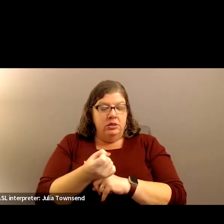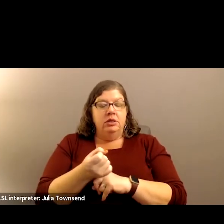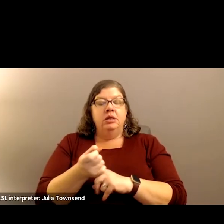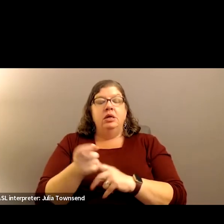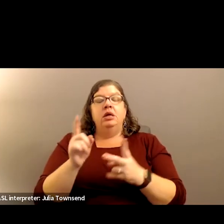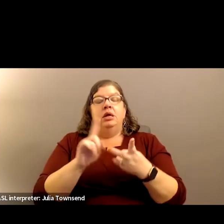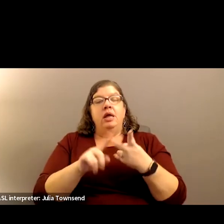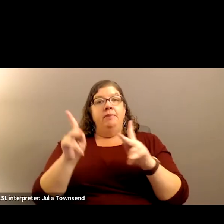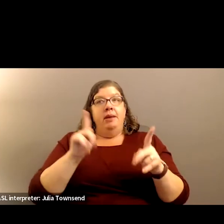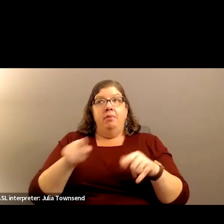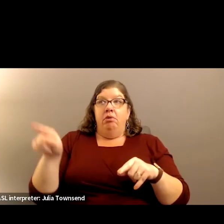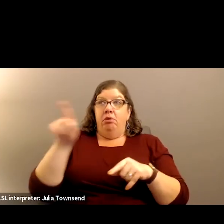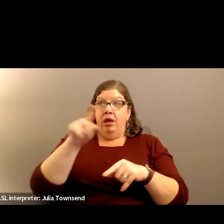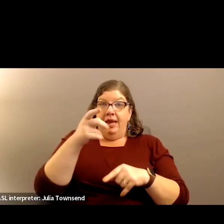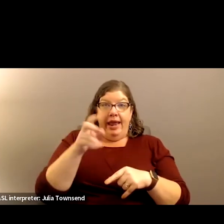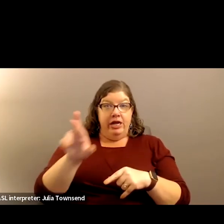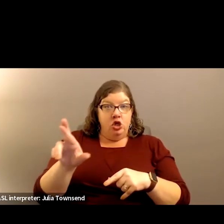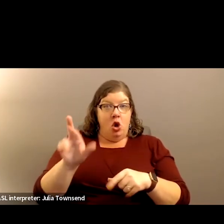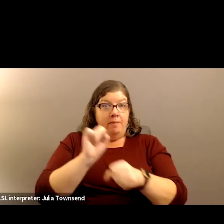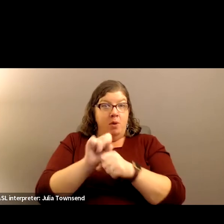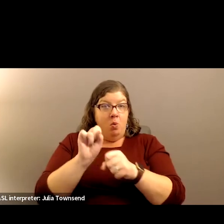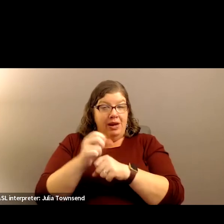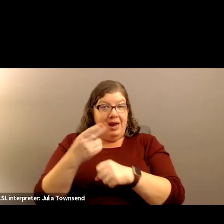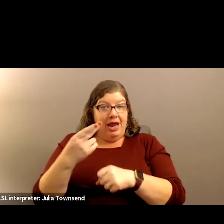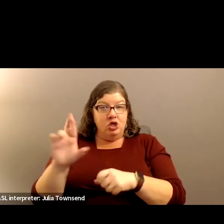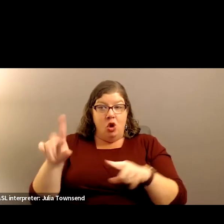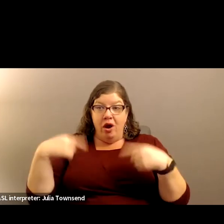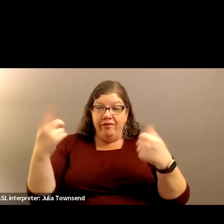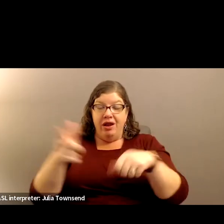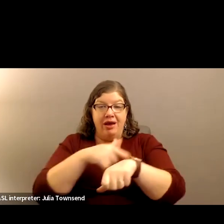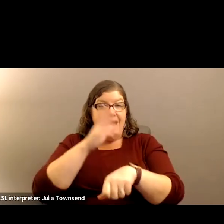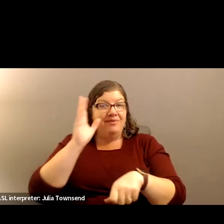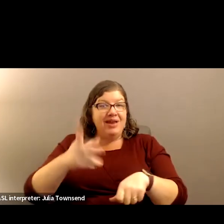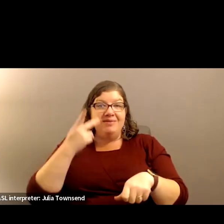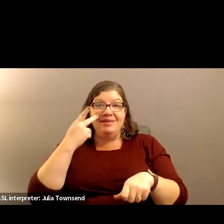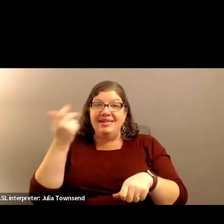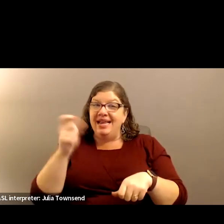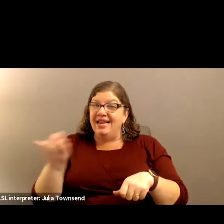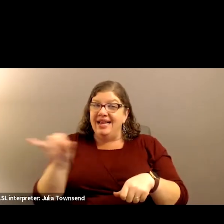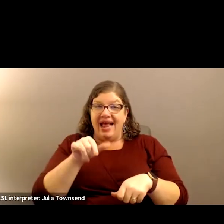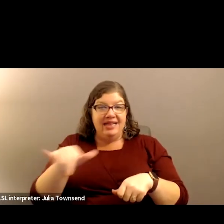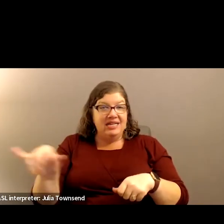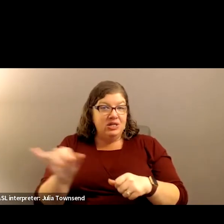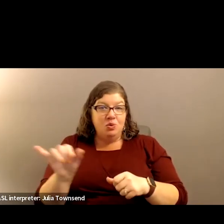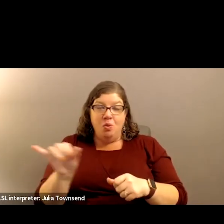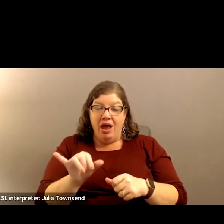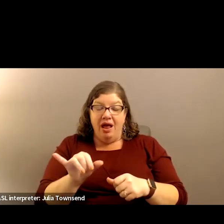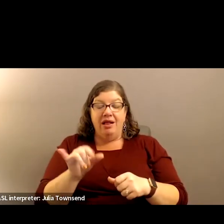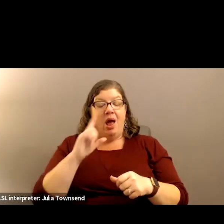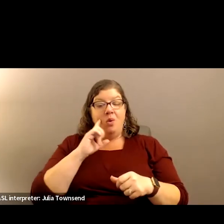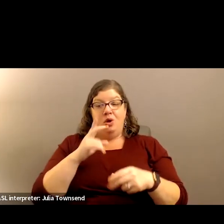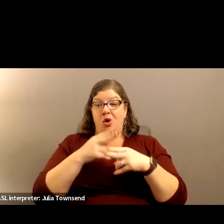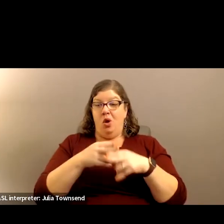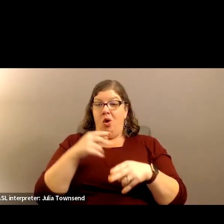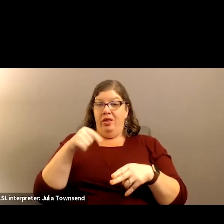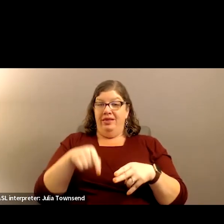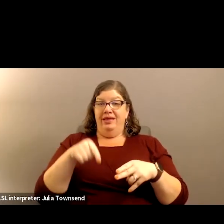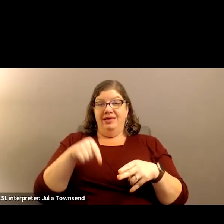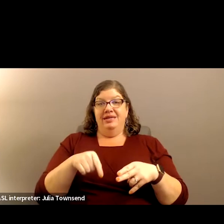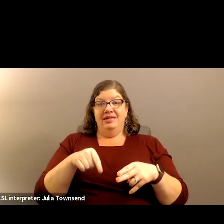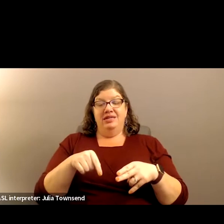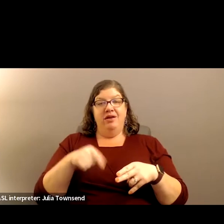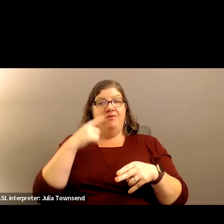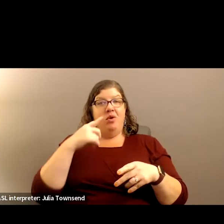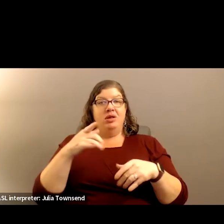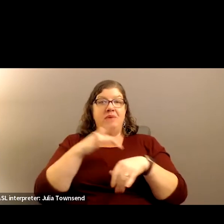sitting in HR that have been in HR a long time have not really ever seen anything like this as well. I would call it in this space of